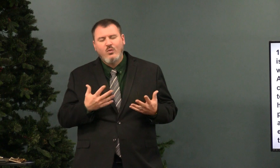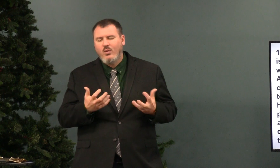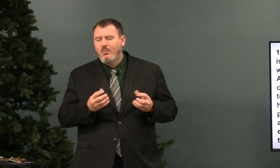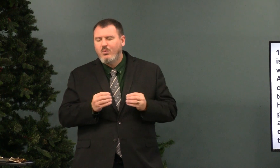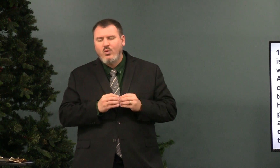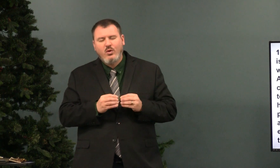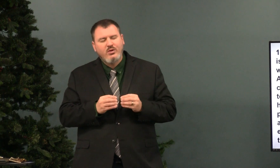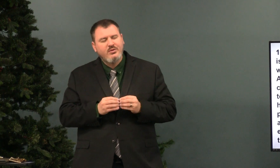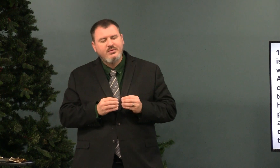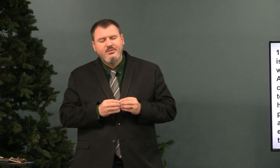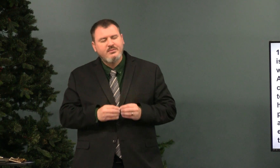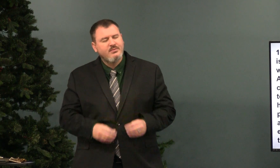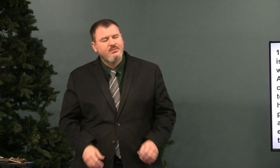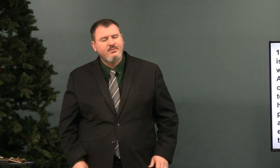Why do I want more?